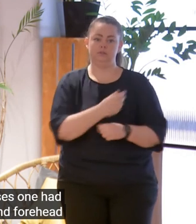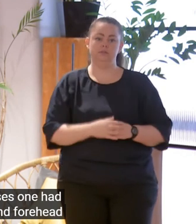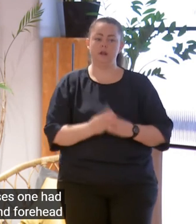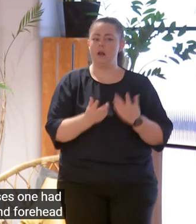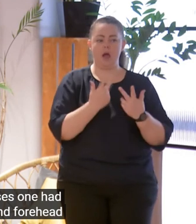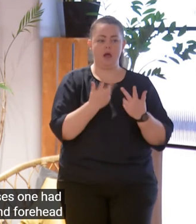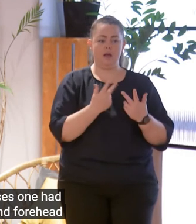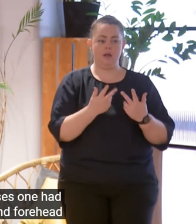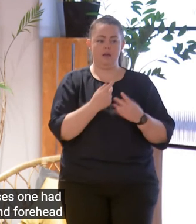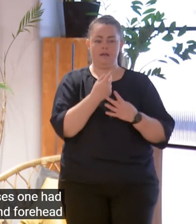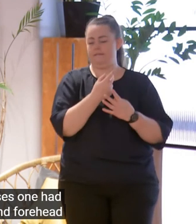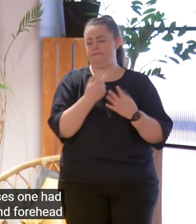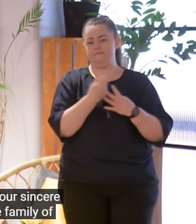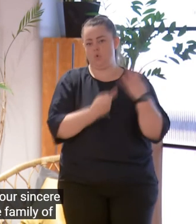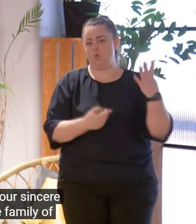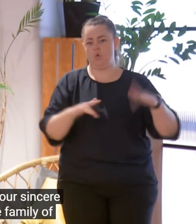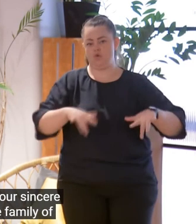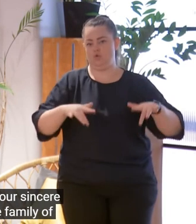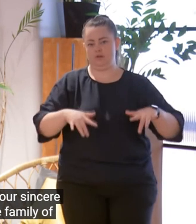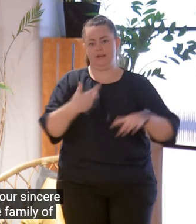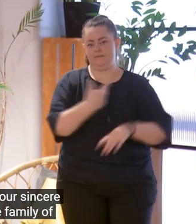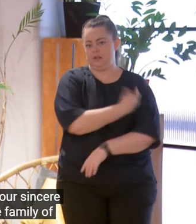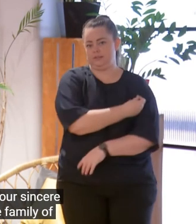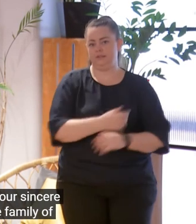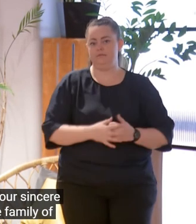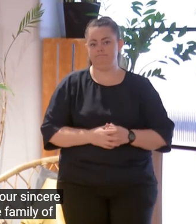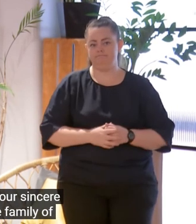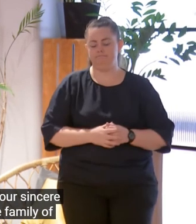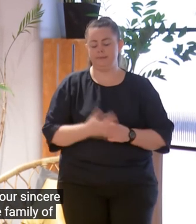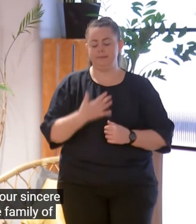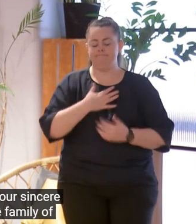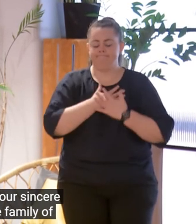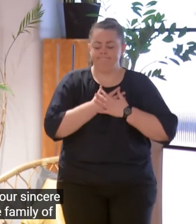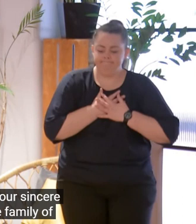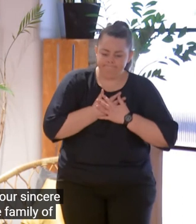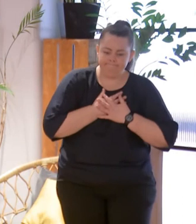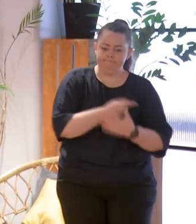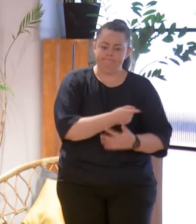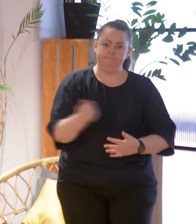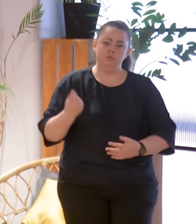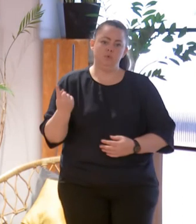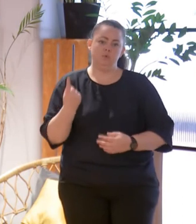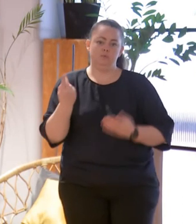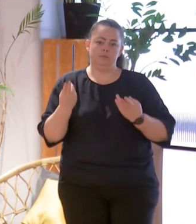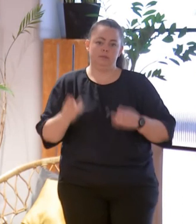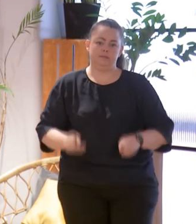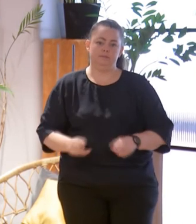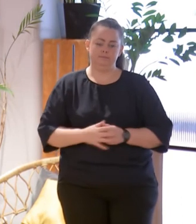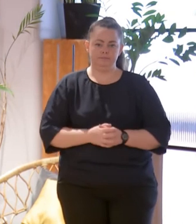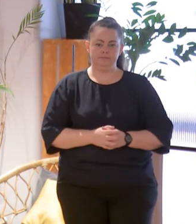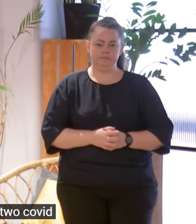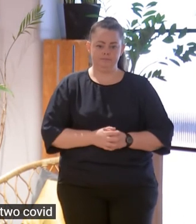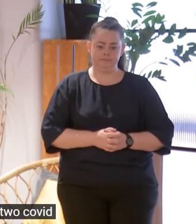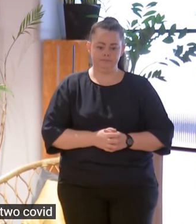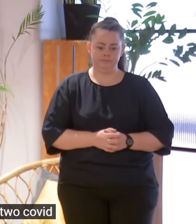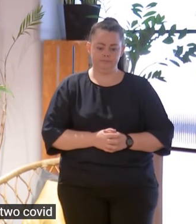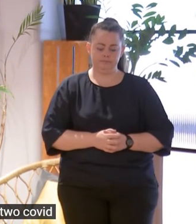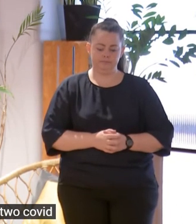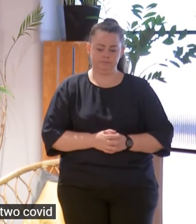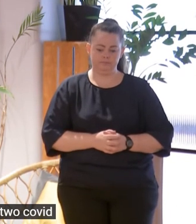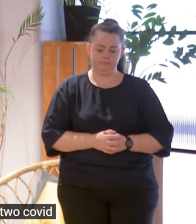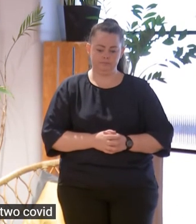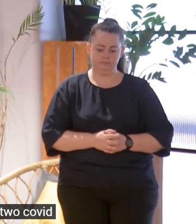express our sincere condolences to the family and loved ones if that people have died. There are currently 2,099